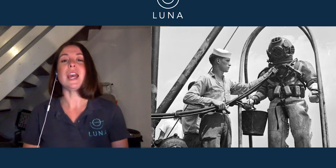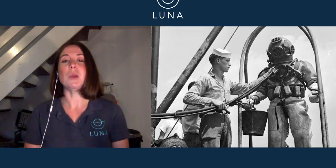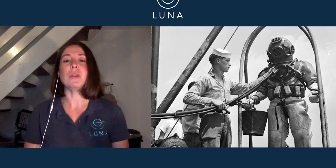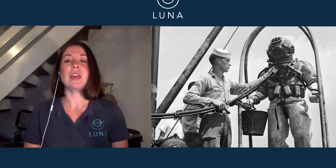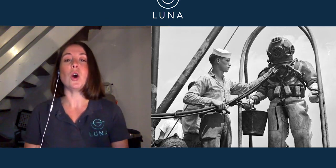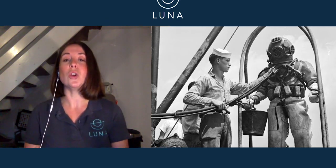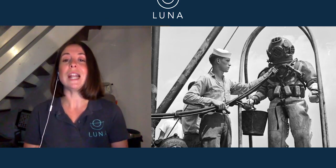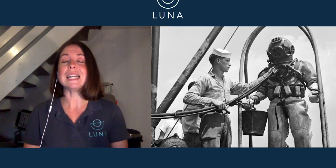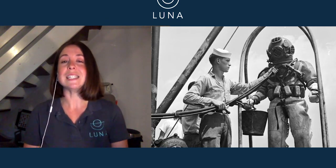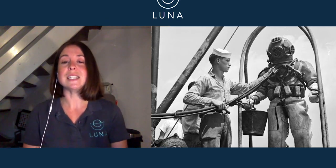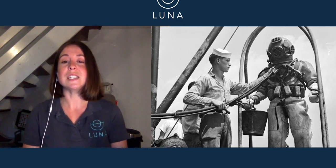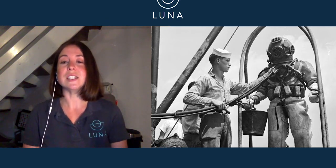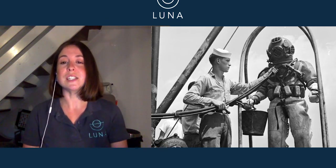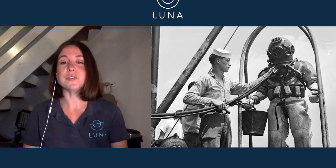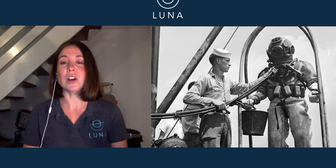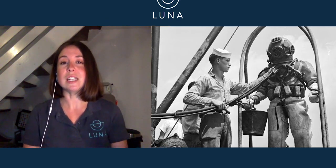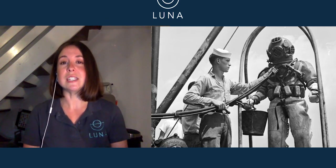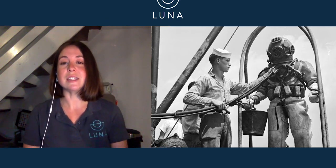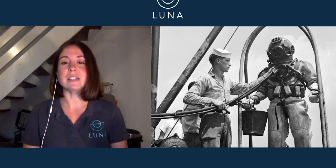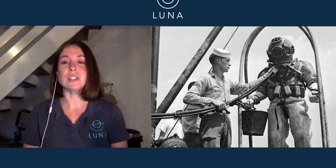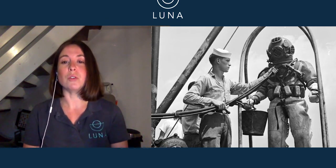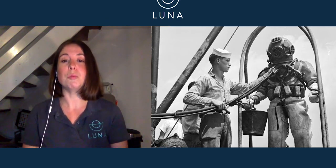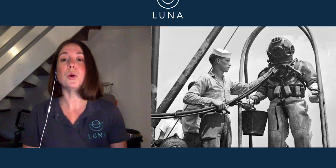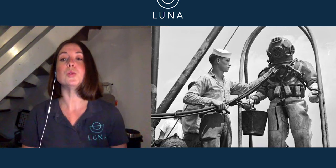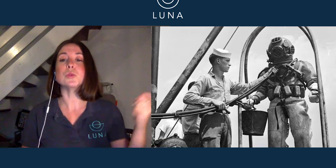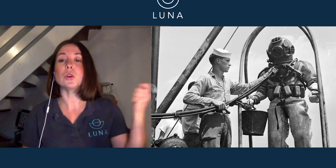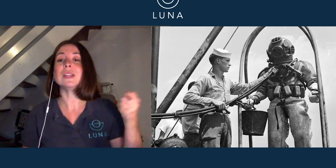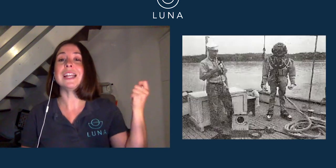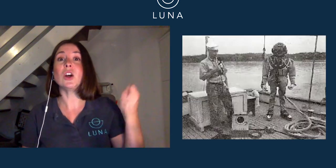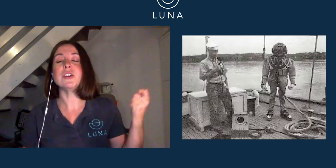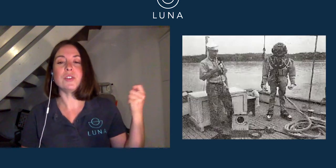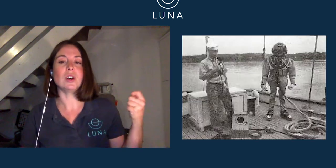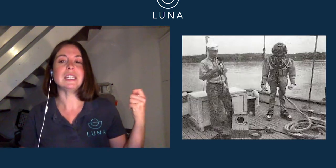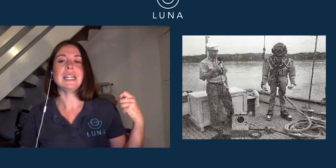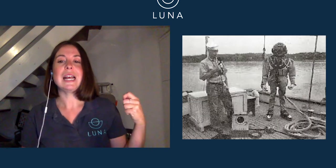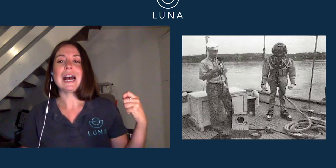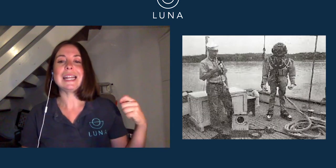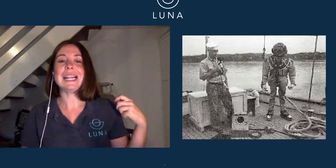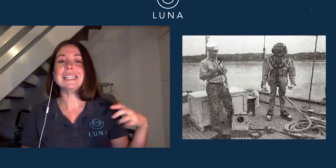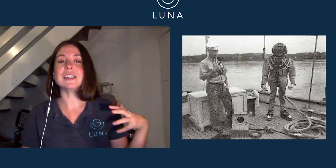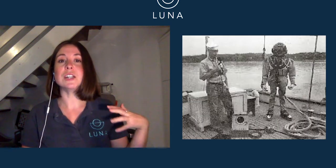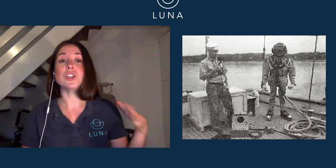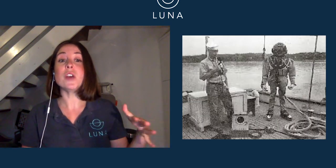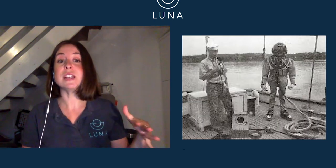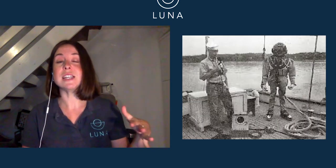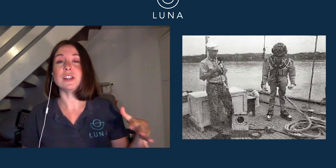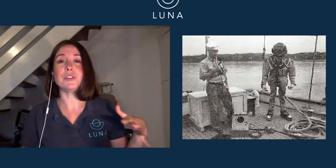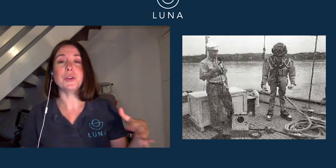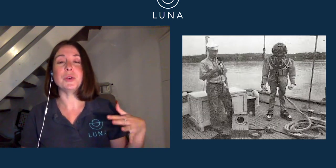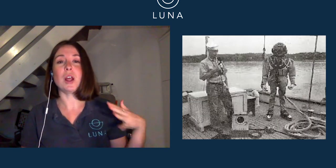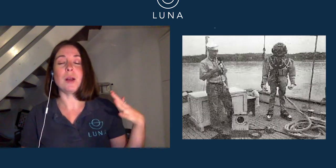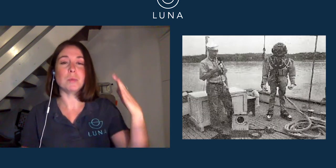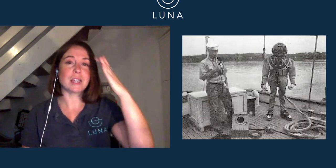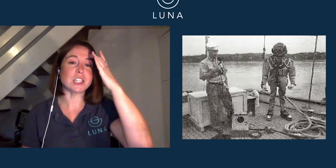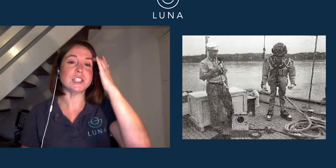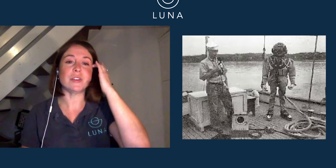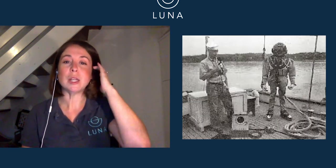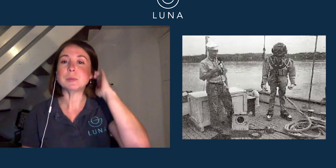with their on-land assistants via a series of pools on their lifeline. And later, a diving telephone was actually developed,